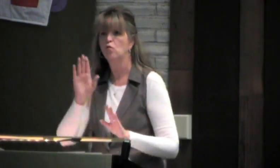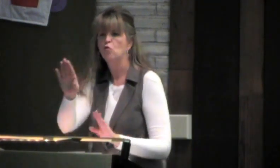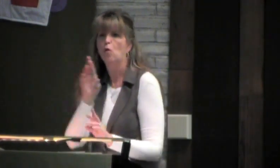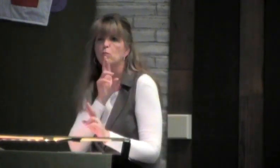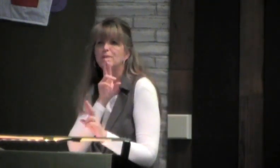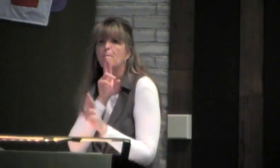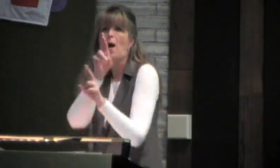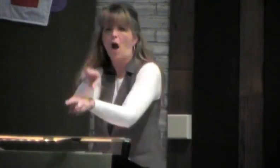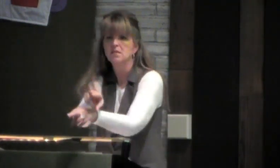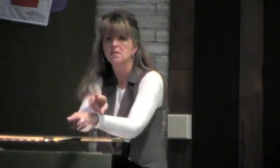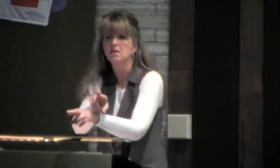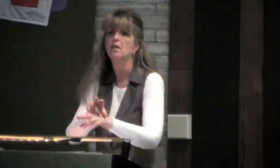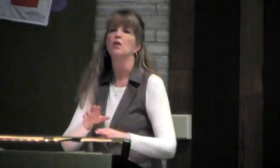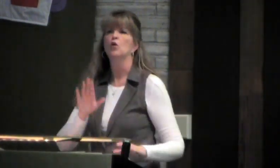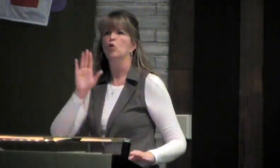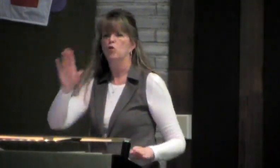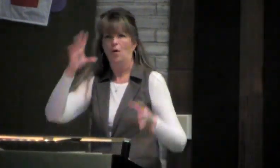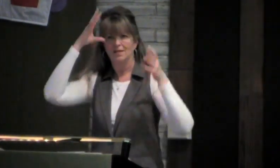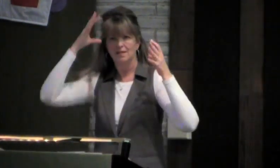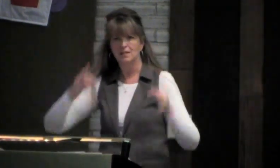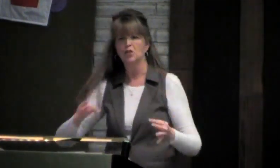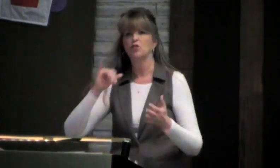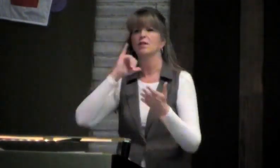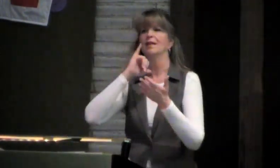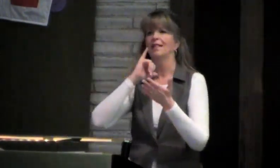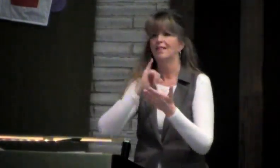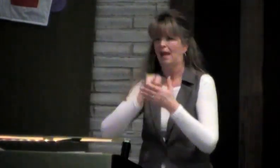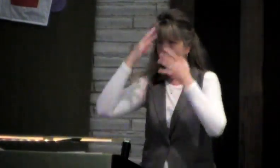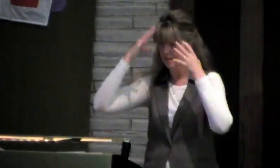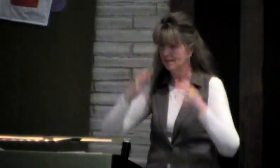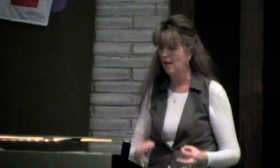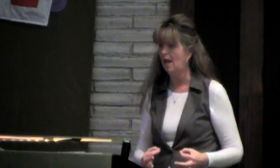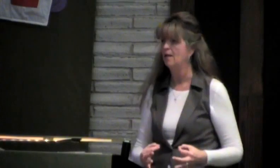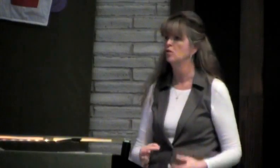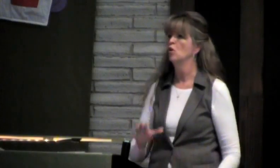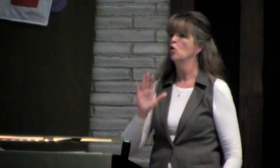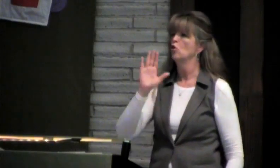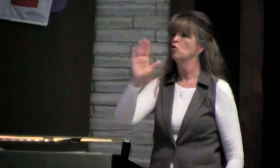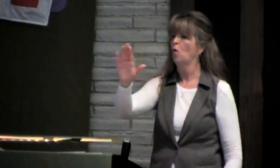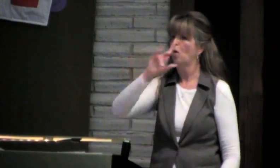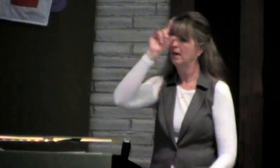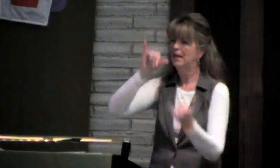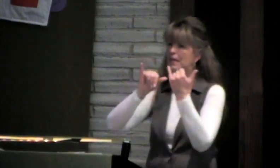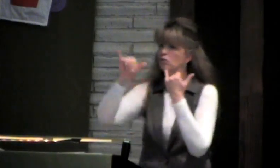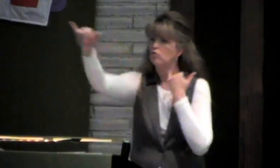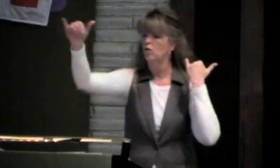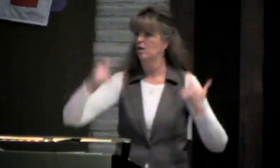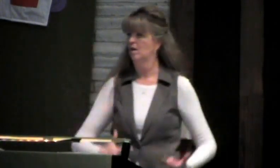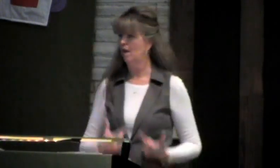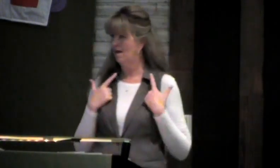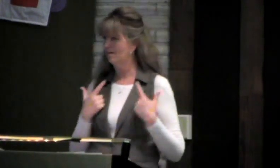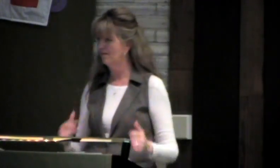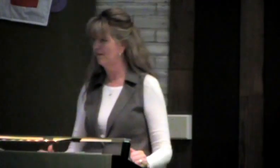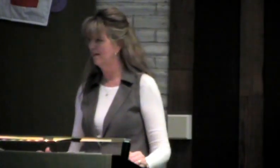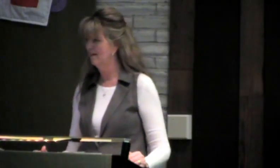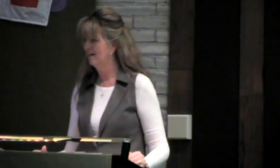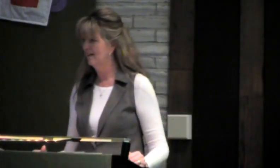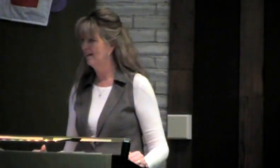So it's your response, your action, your decision that determines your